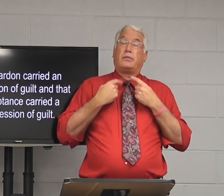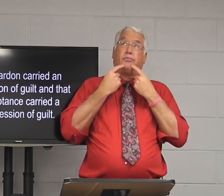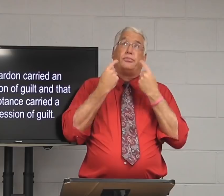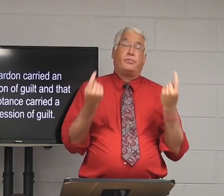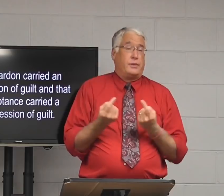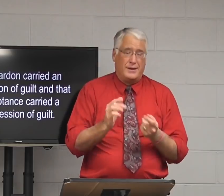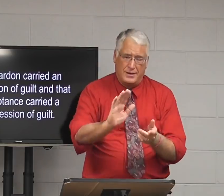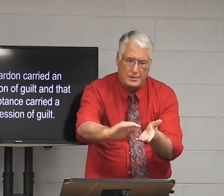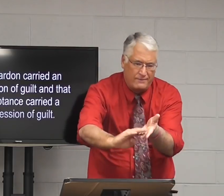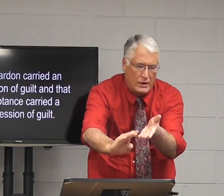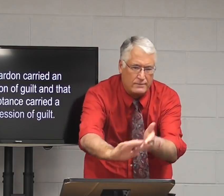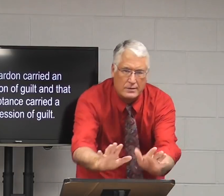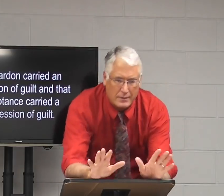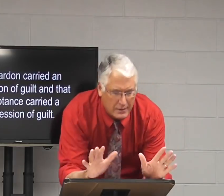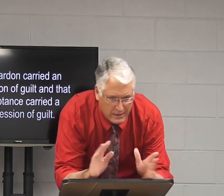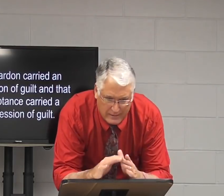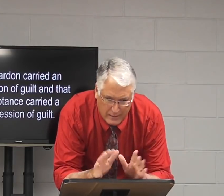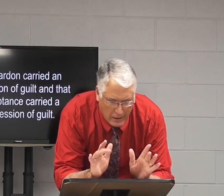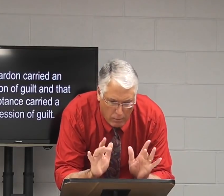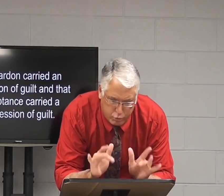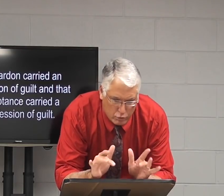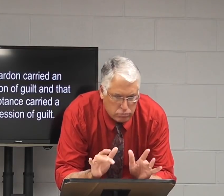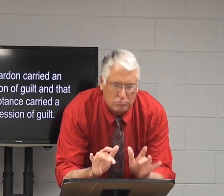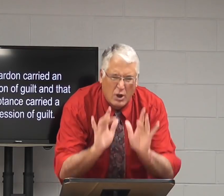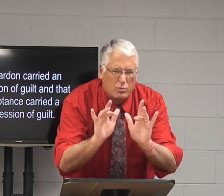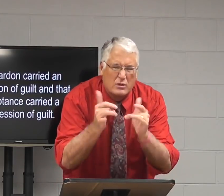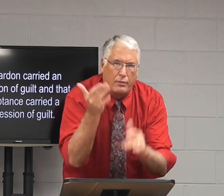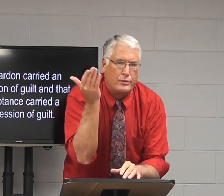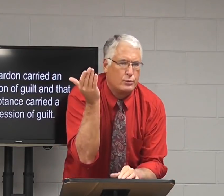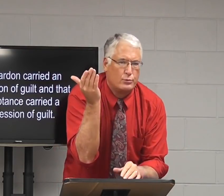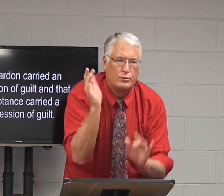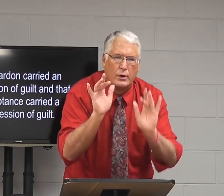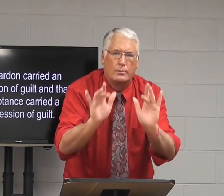All I have to do is confess and he forgives and he shows mercy.